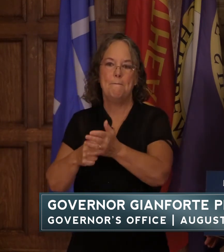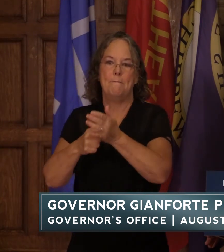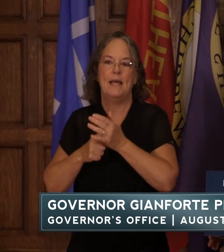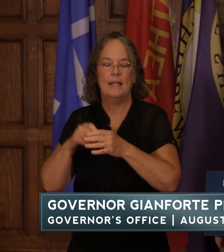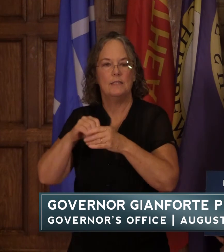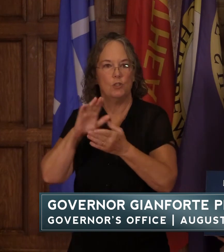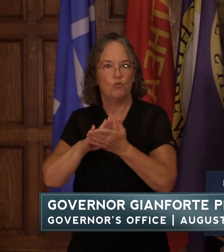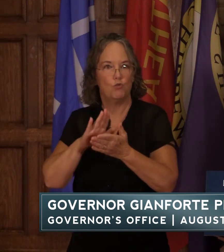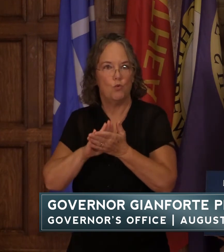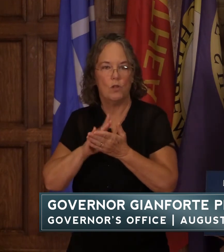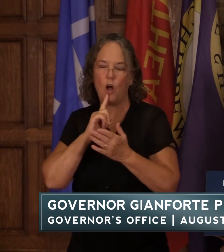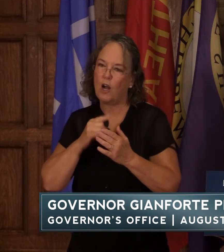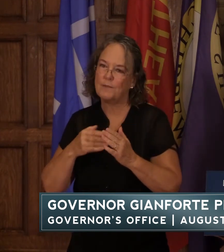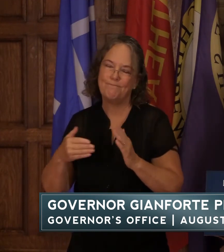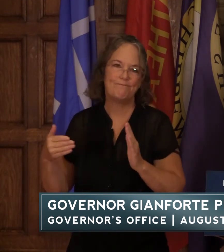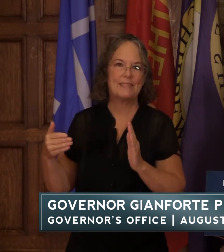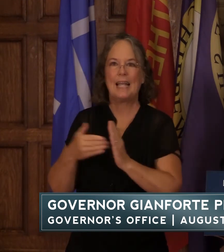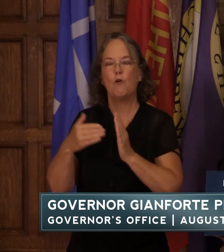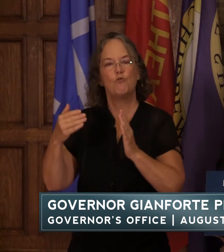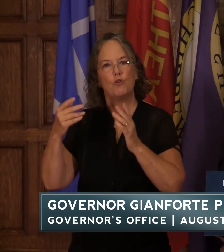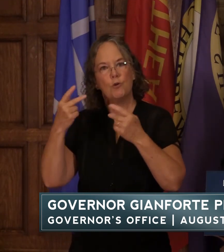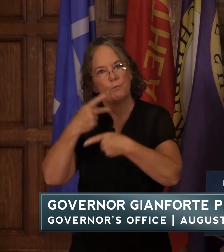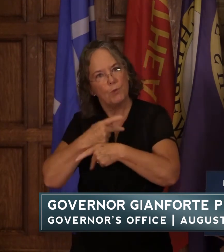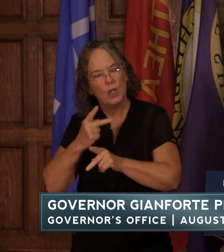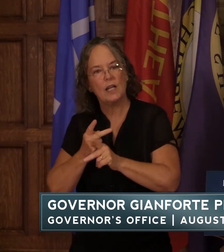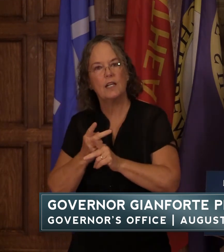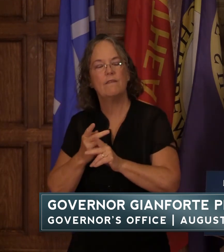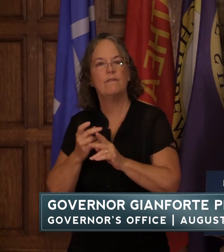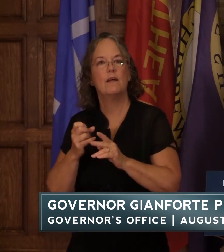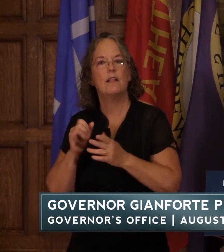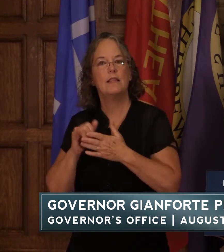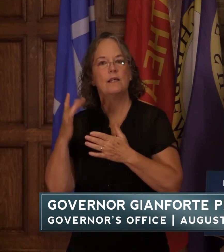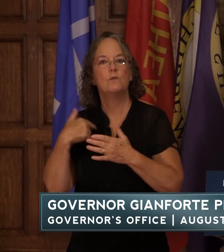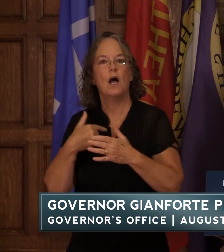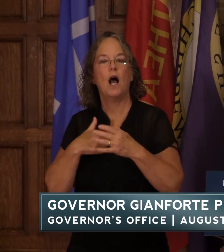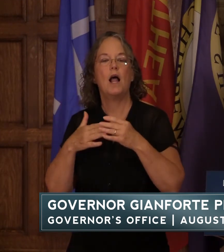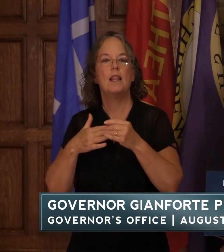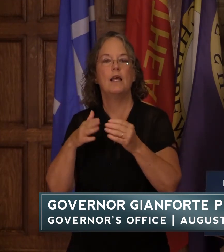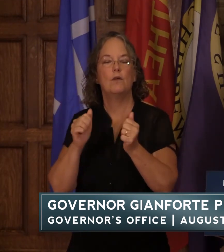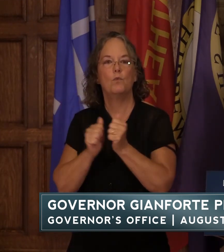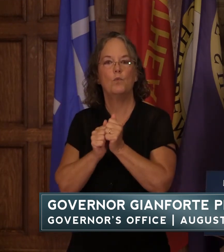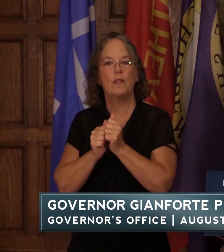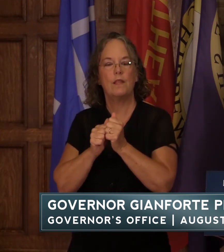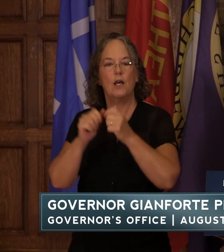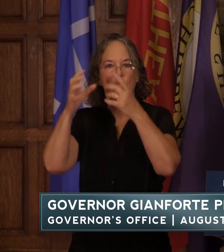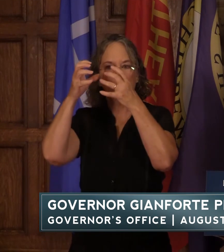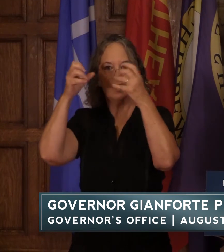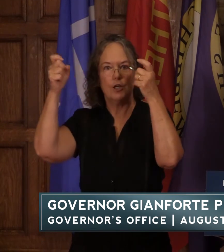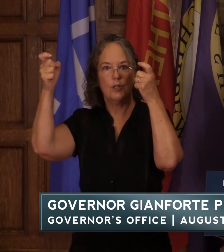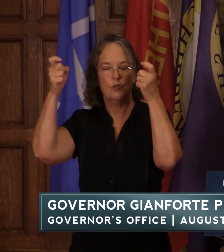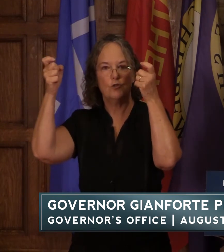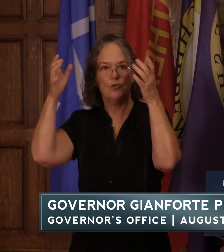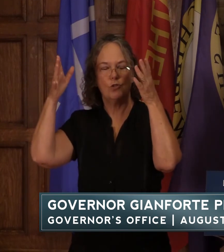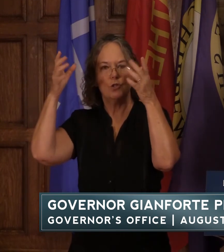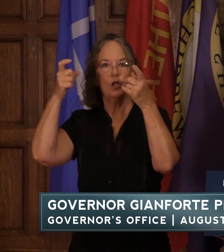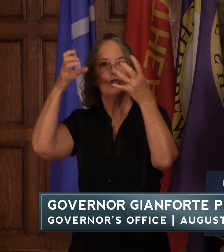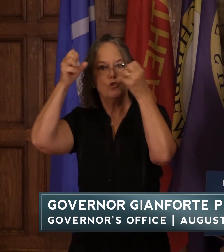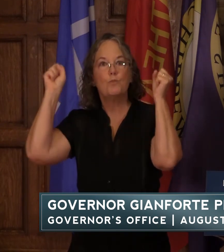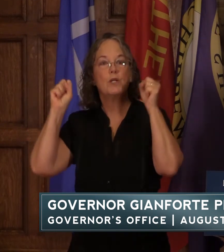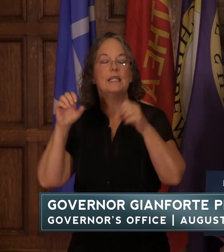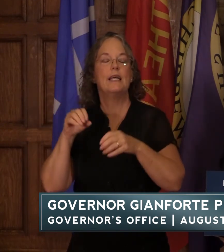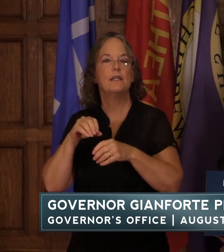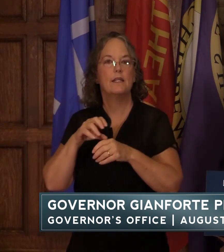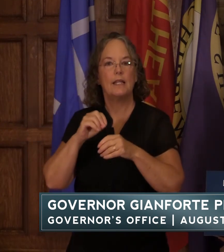that's why i led with superintendent arntson with a letter to superintendents and school boards